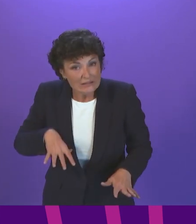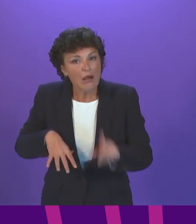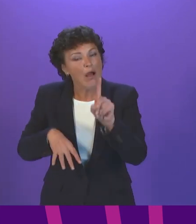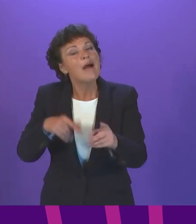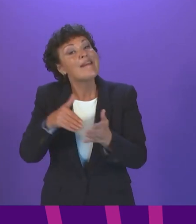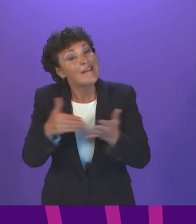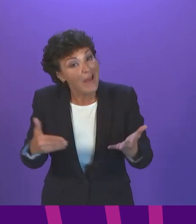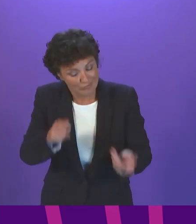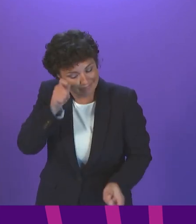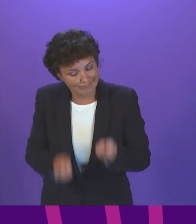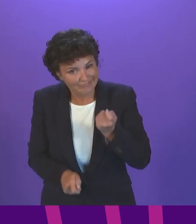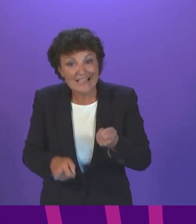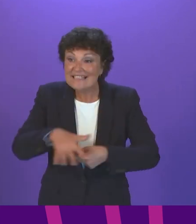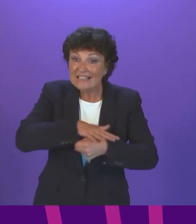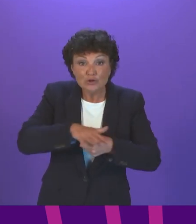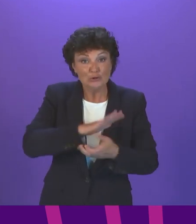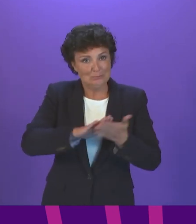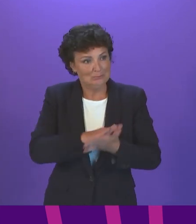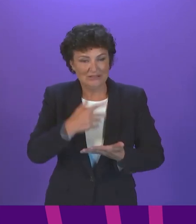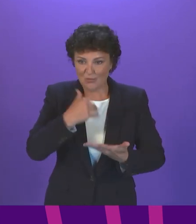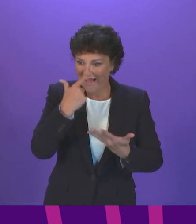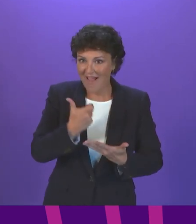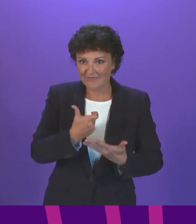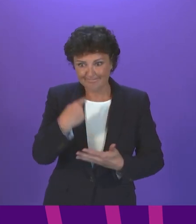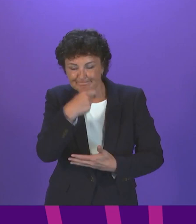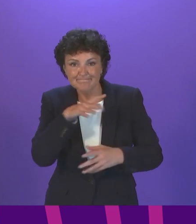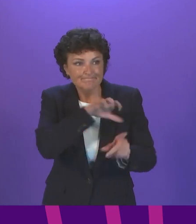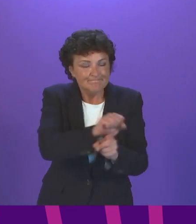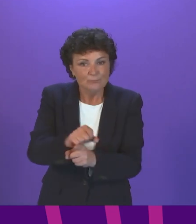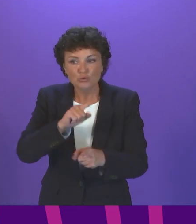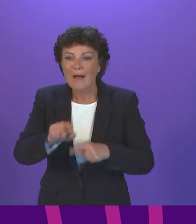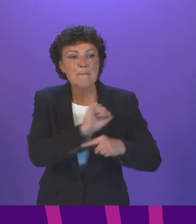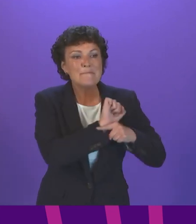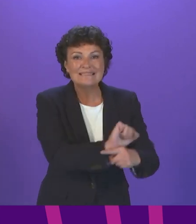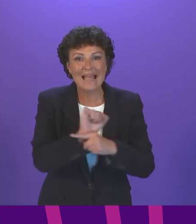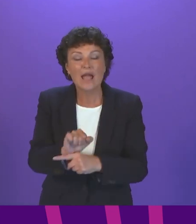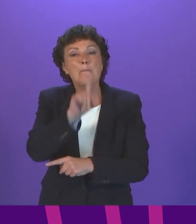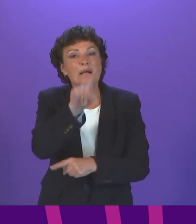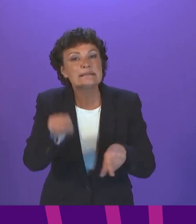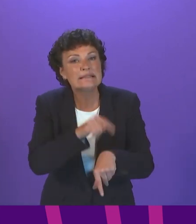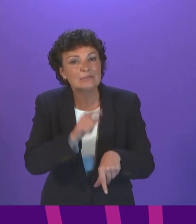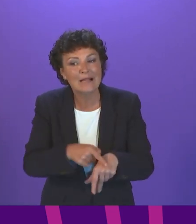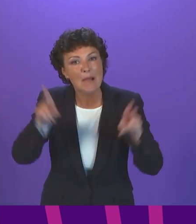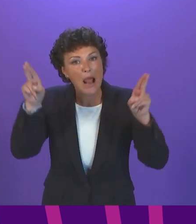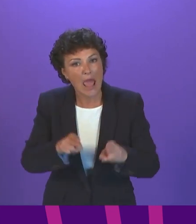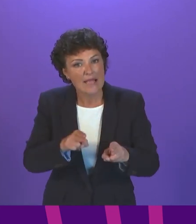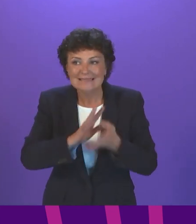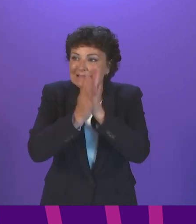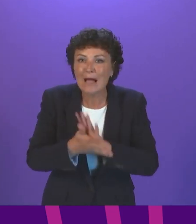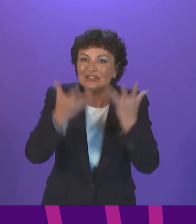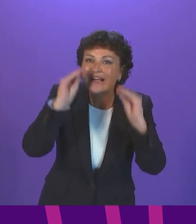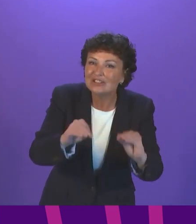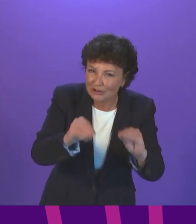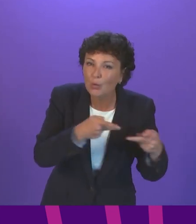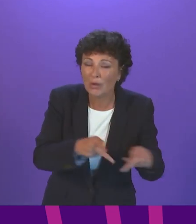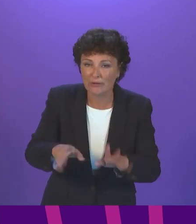We now have a situation which is helping to protect the population, but in a way that minimises disruption to education. And finally, on vaccine